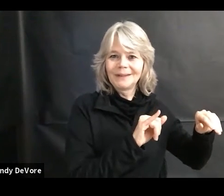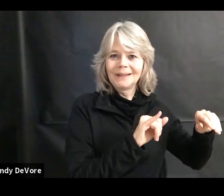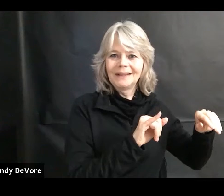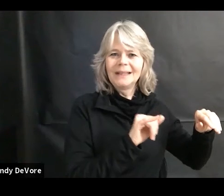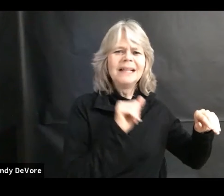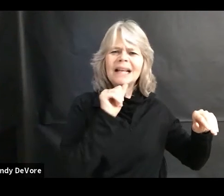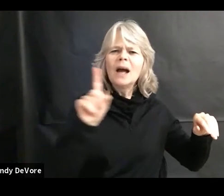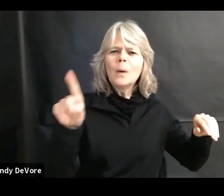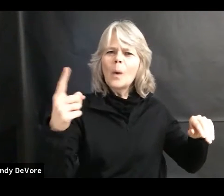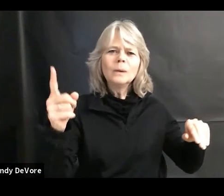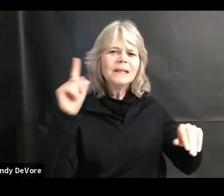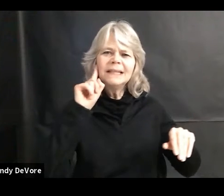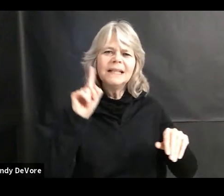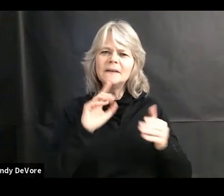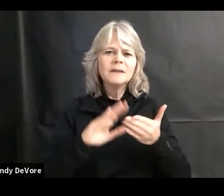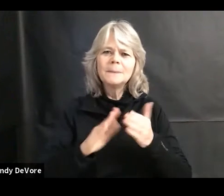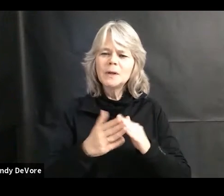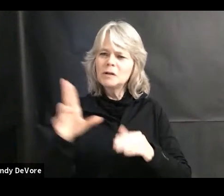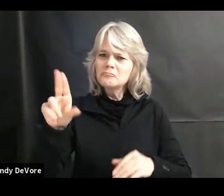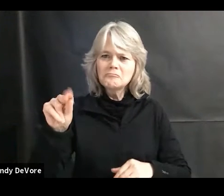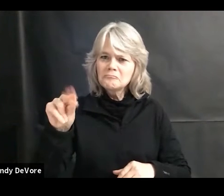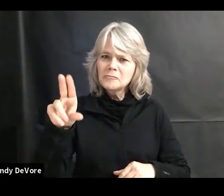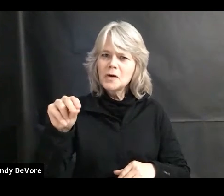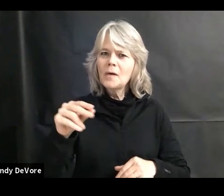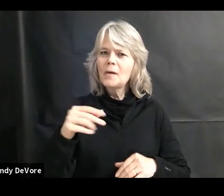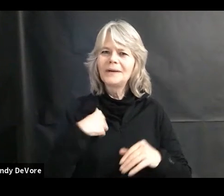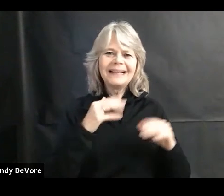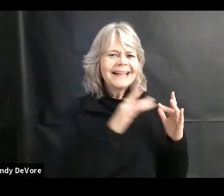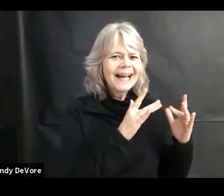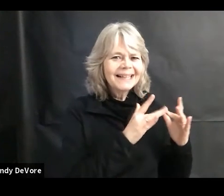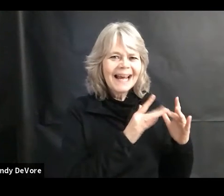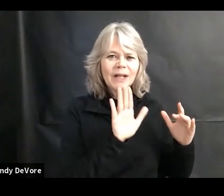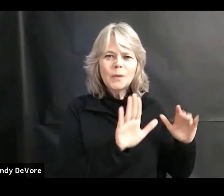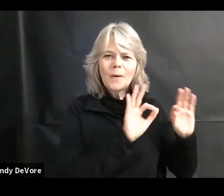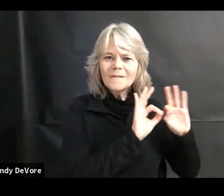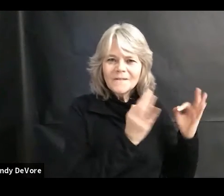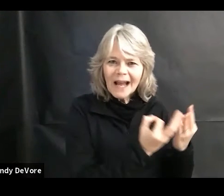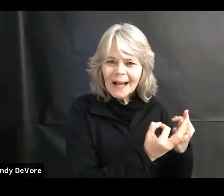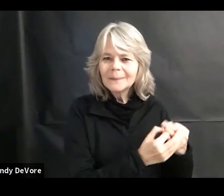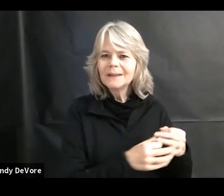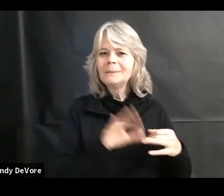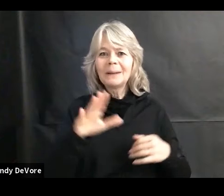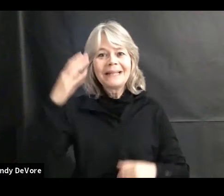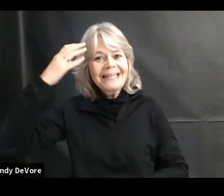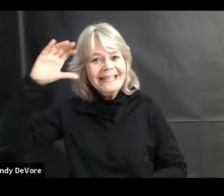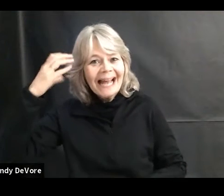Deaf community. Really reach out to your families. Reach out to your cousins and other people.